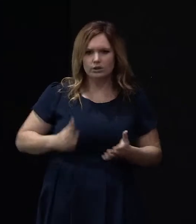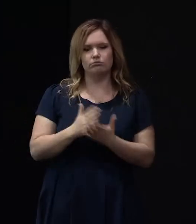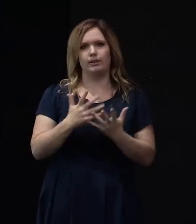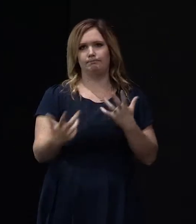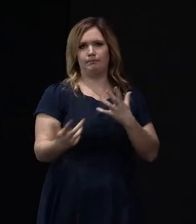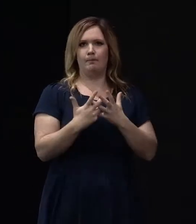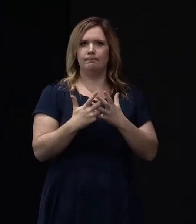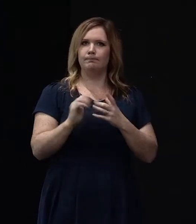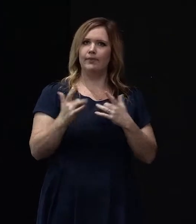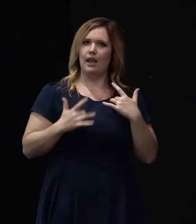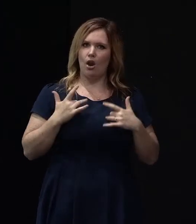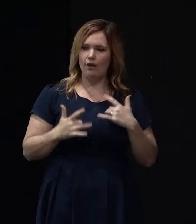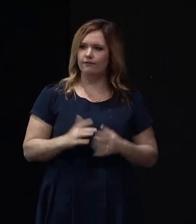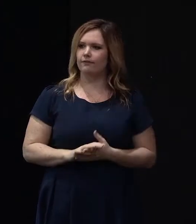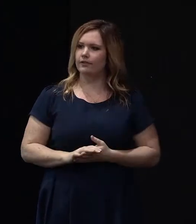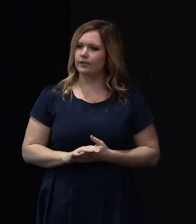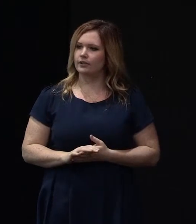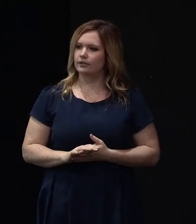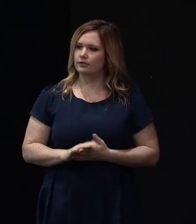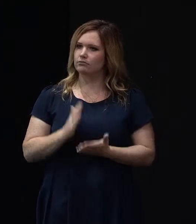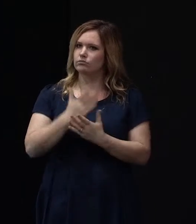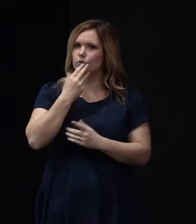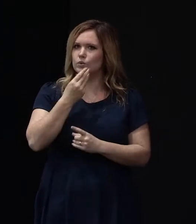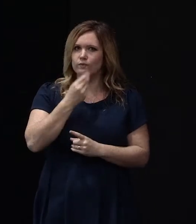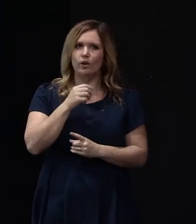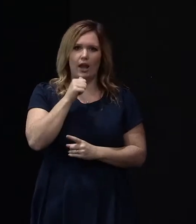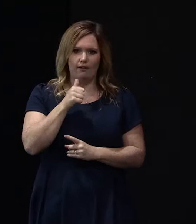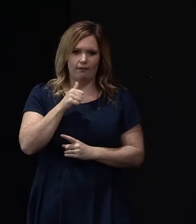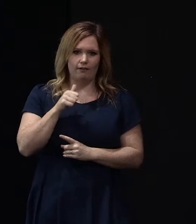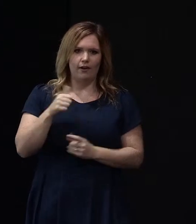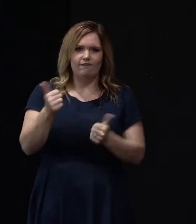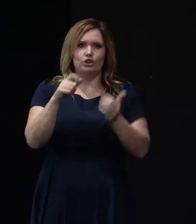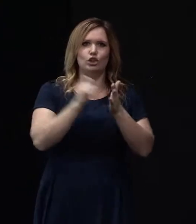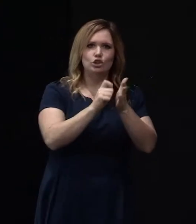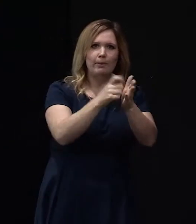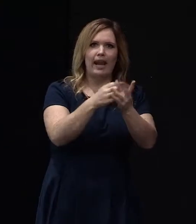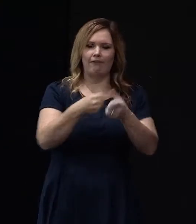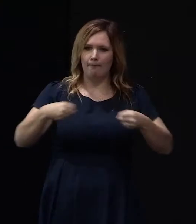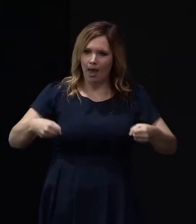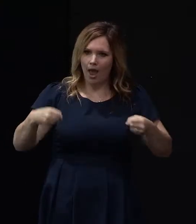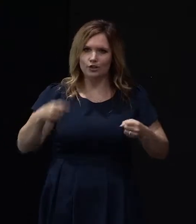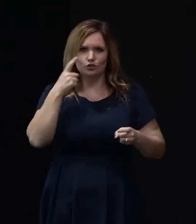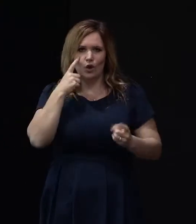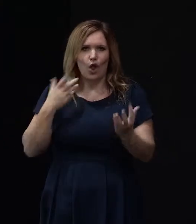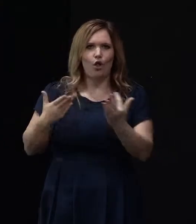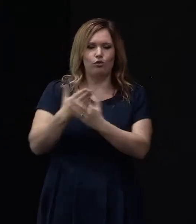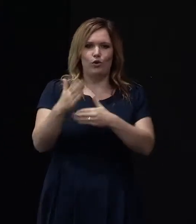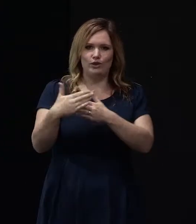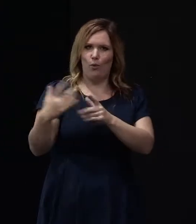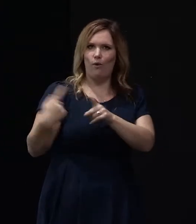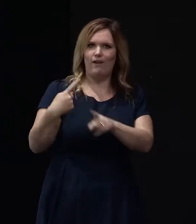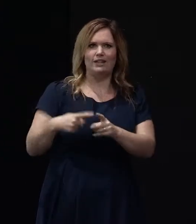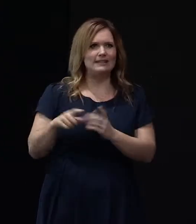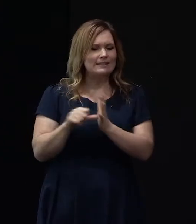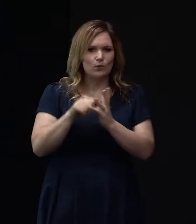idea for all of us. Because if you come into the house with the two bags of shopping and it's pouring with rain and you're trying to get in fast, it's a real nuisance